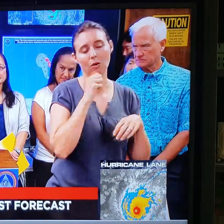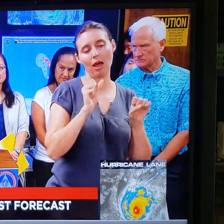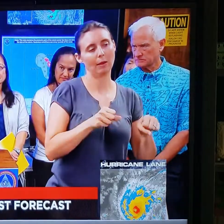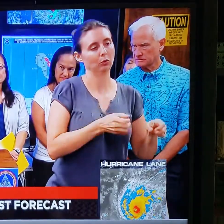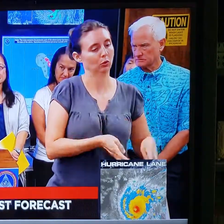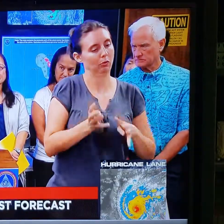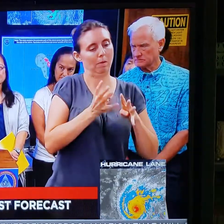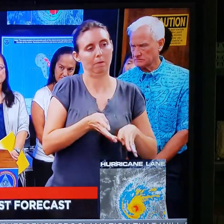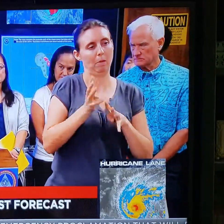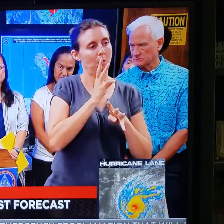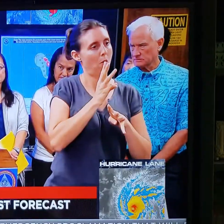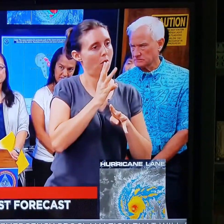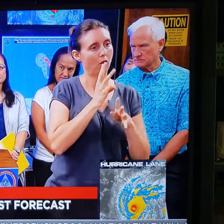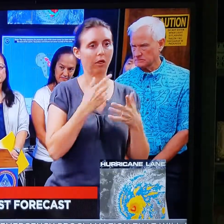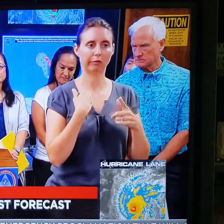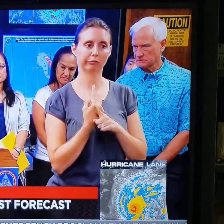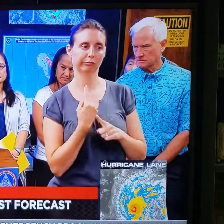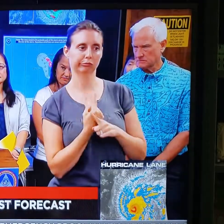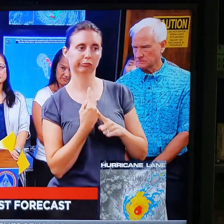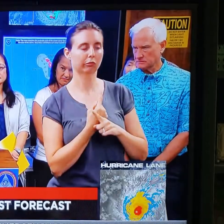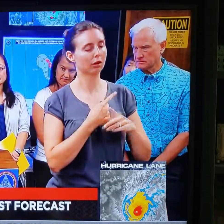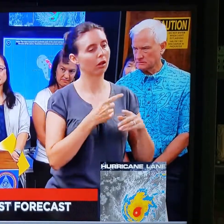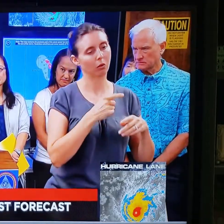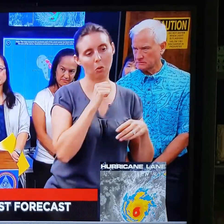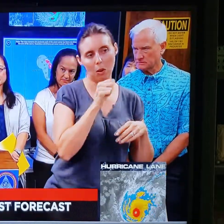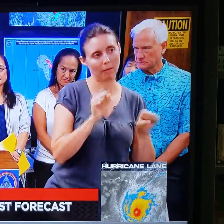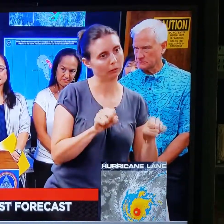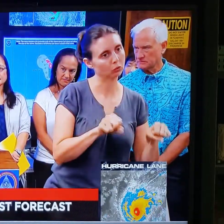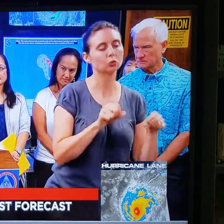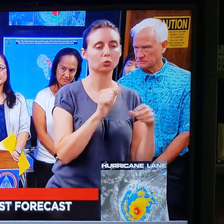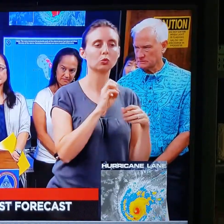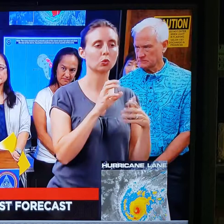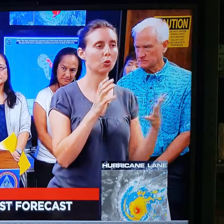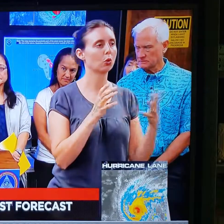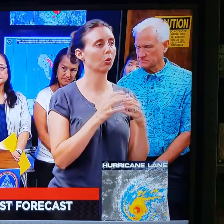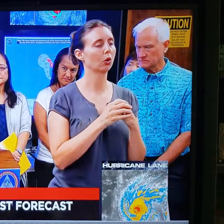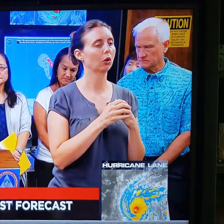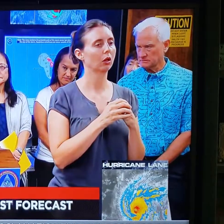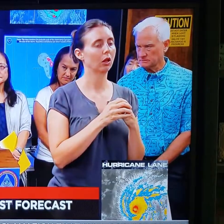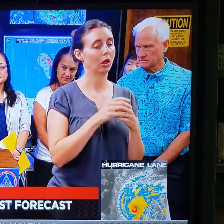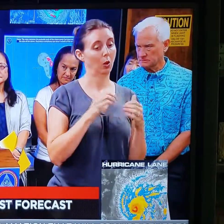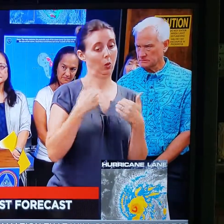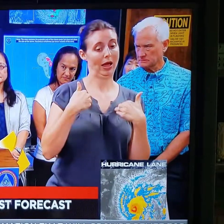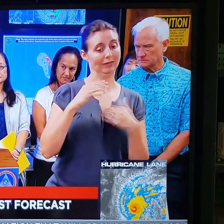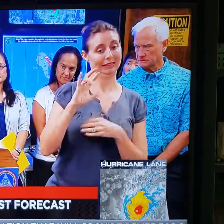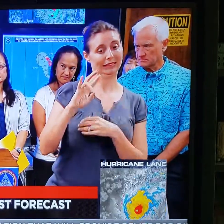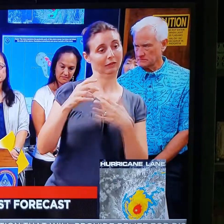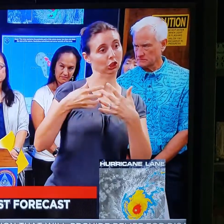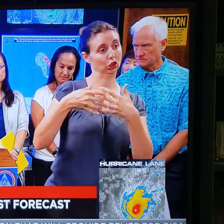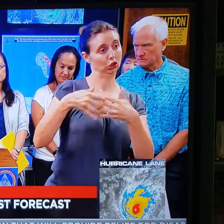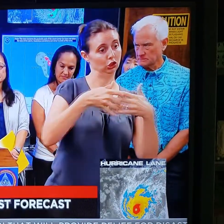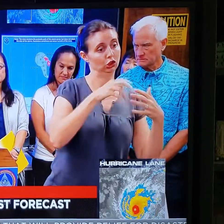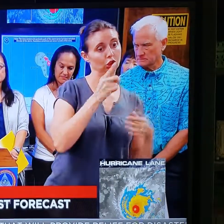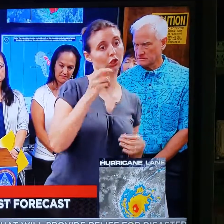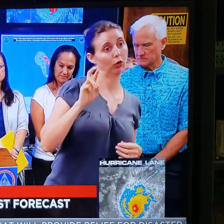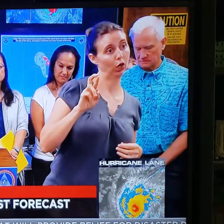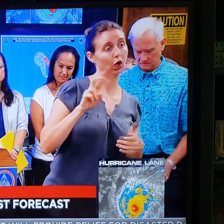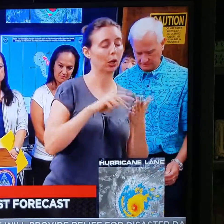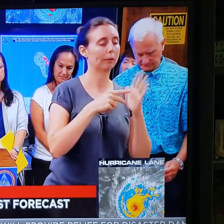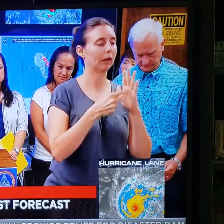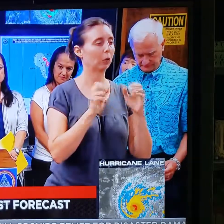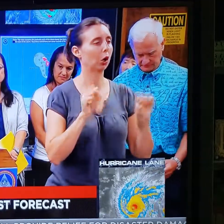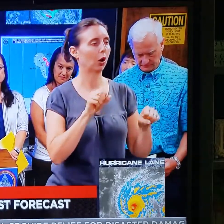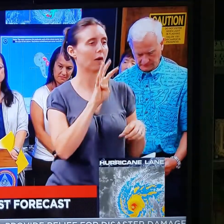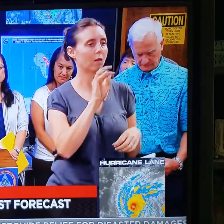won't be able to pump water as we normally do to everybody. So with the seven generators, we can produce probably about 40